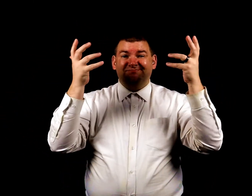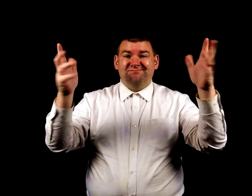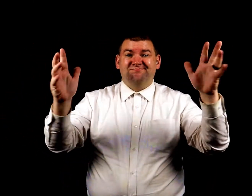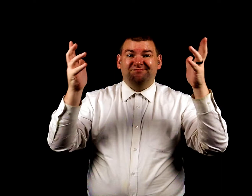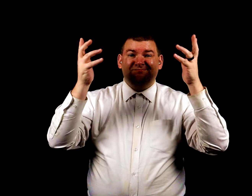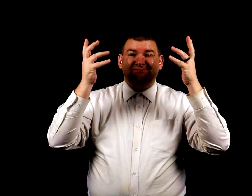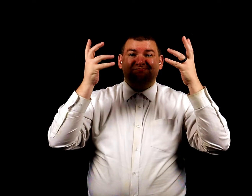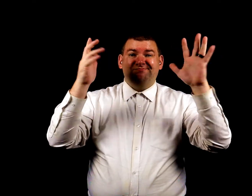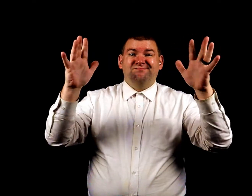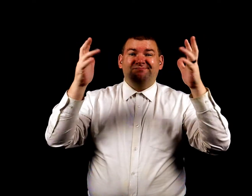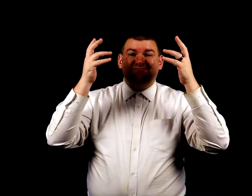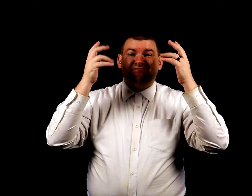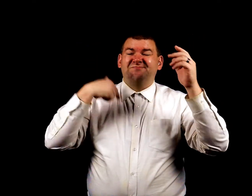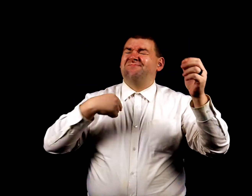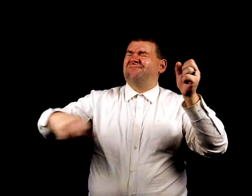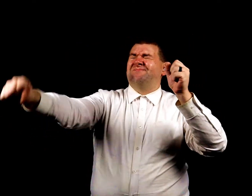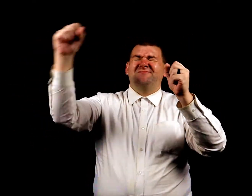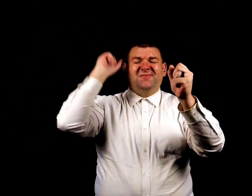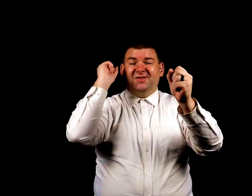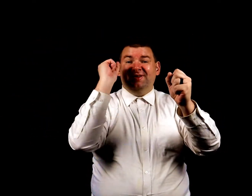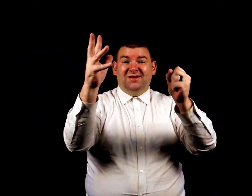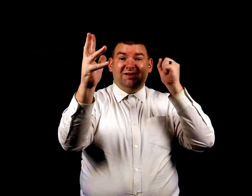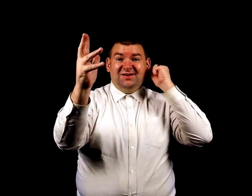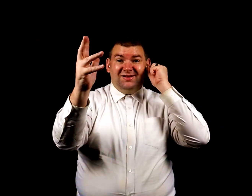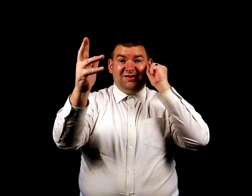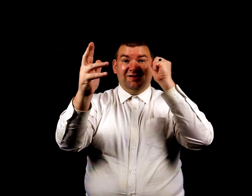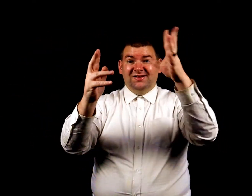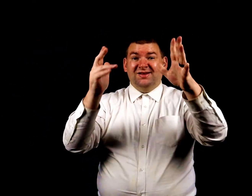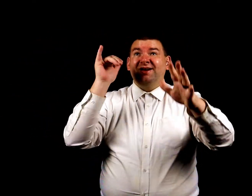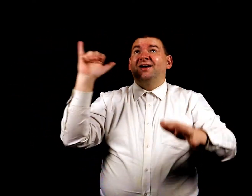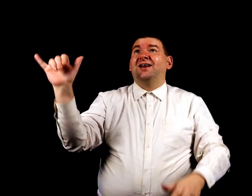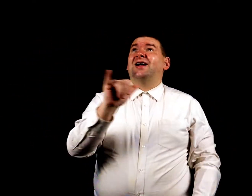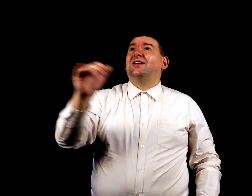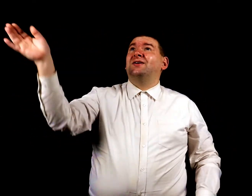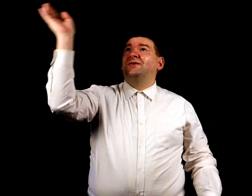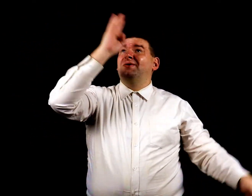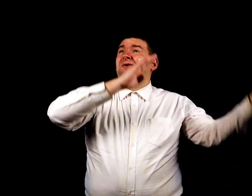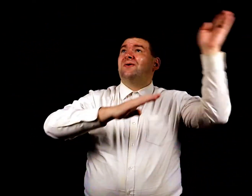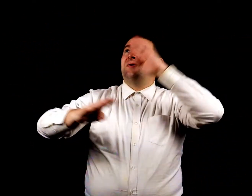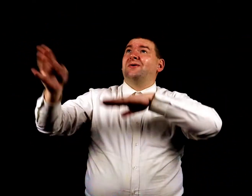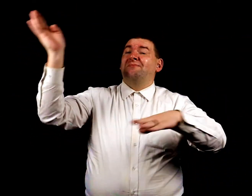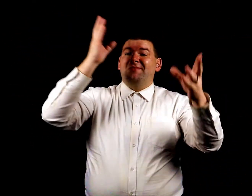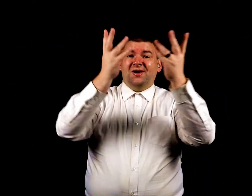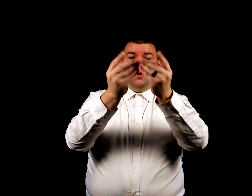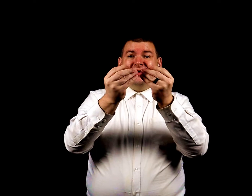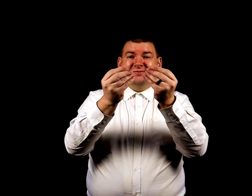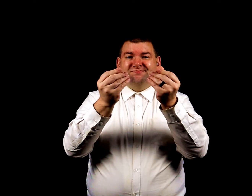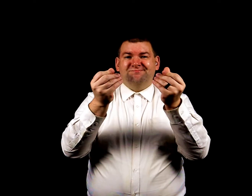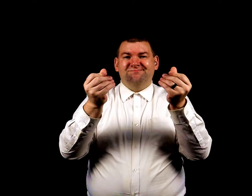I'm gonna sing like the storm has passed